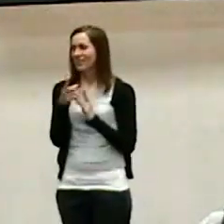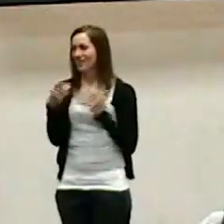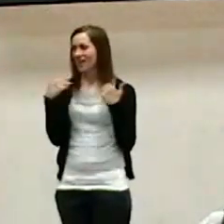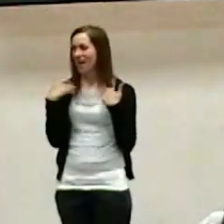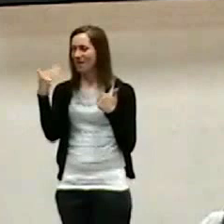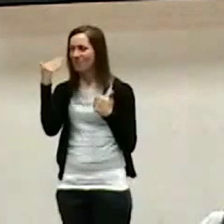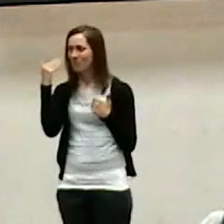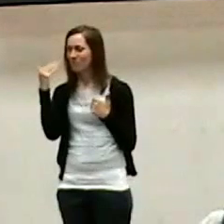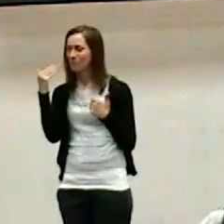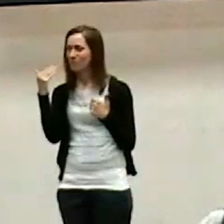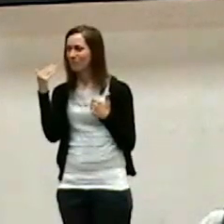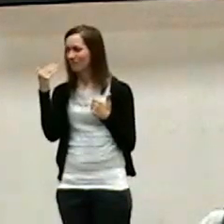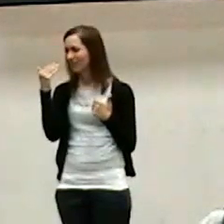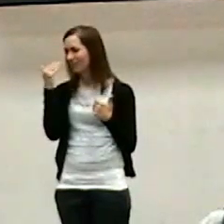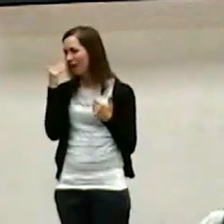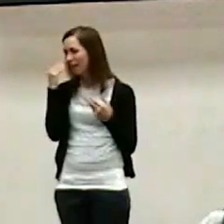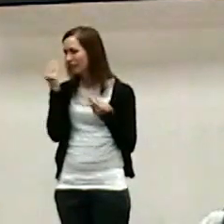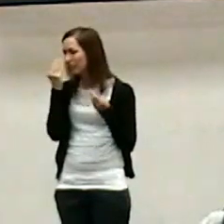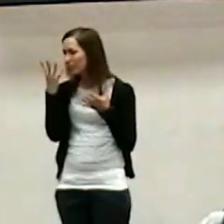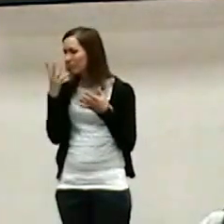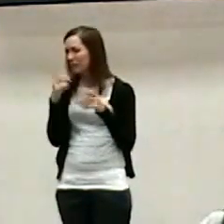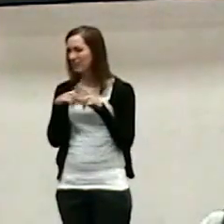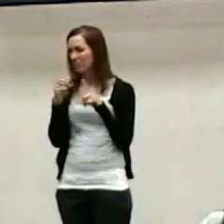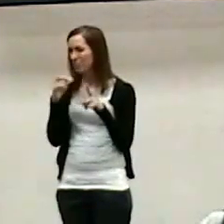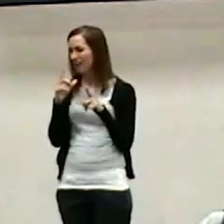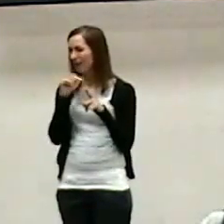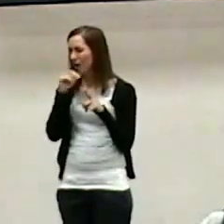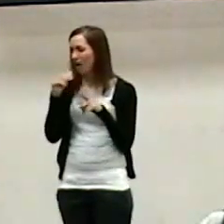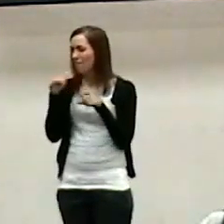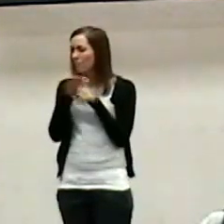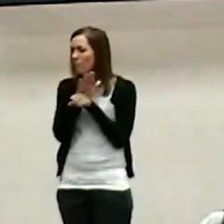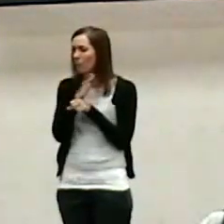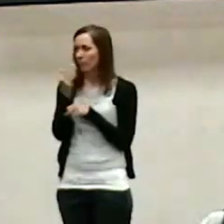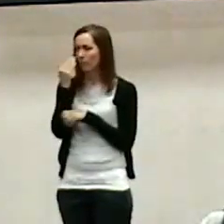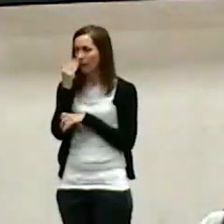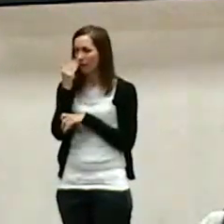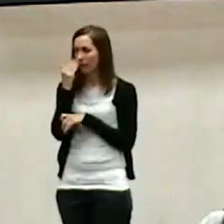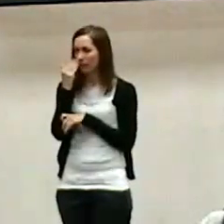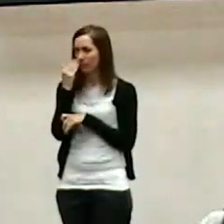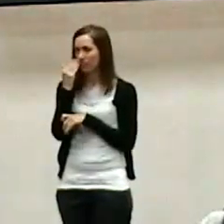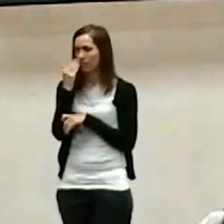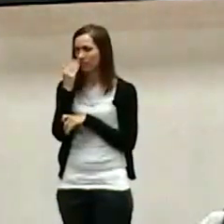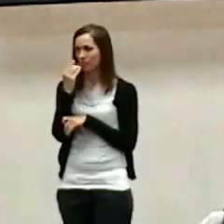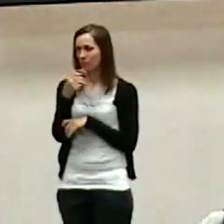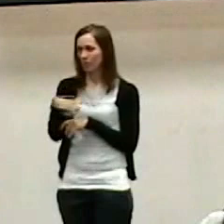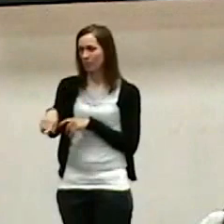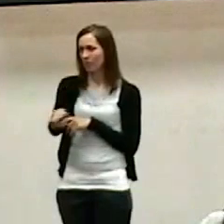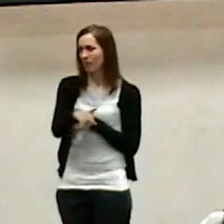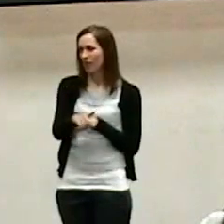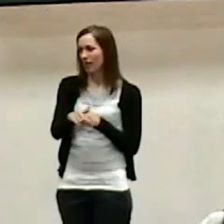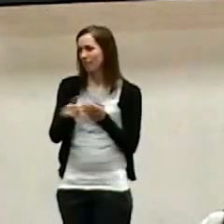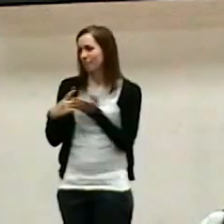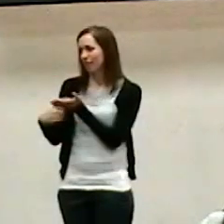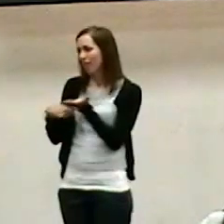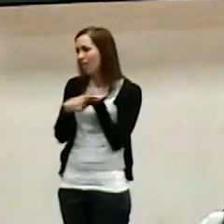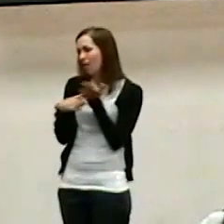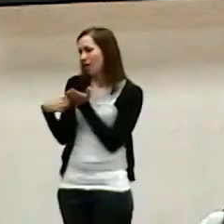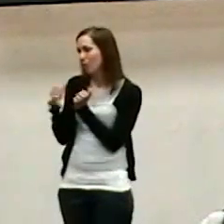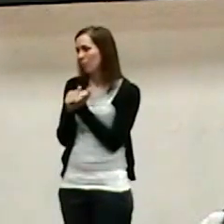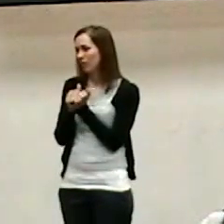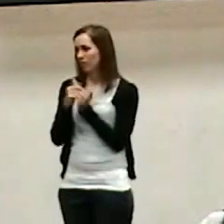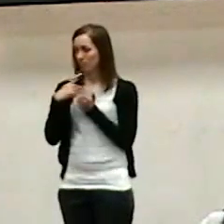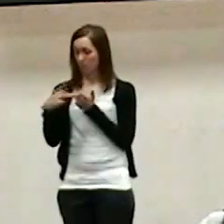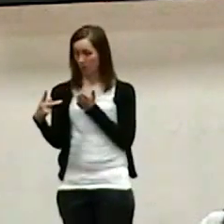was incomplete. After spending some time with Paul. They're baptized. They're commissioned. The Ephesian church is established.